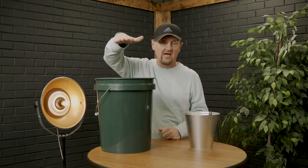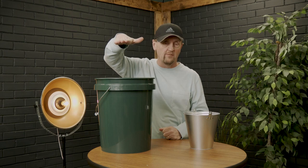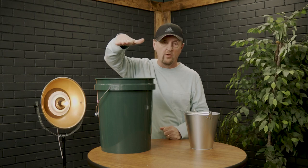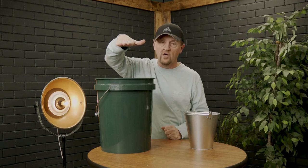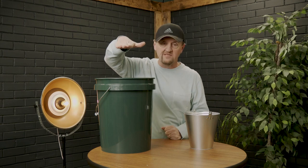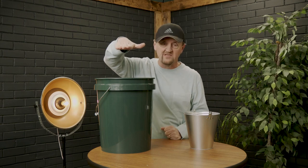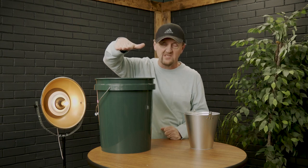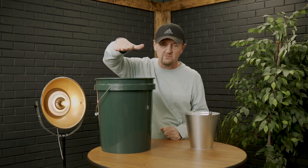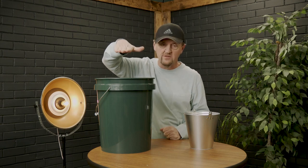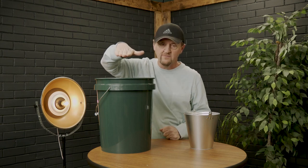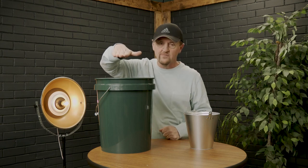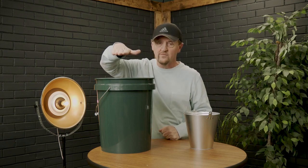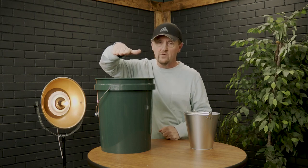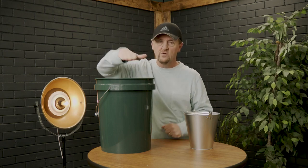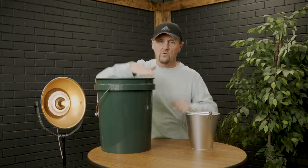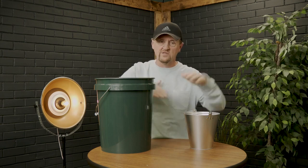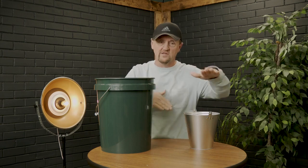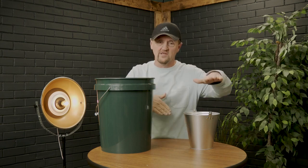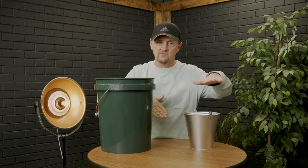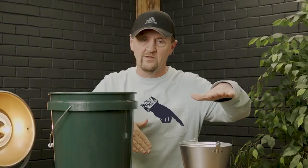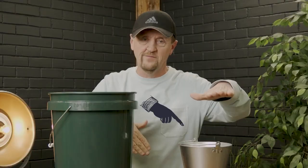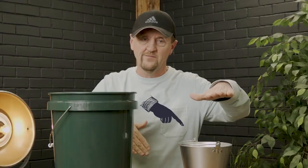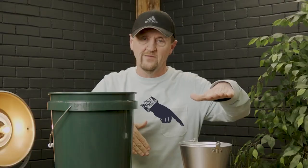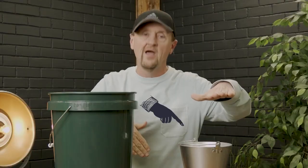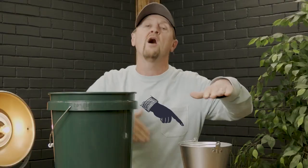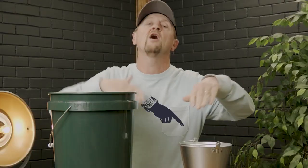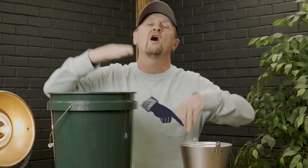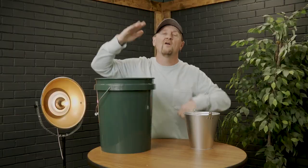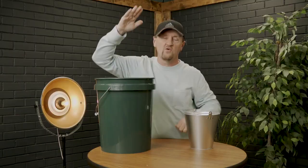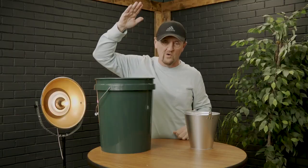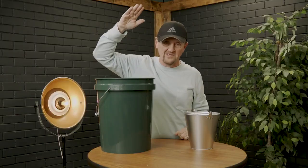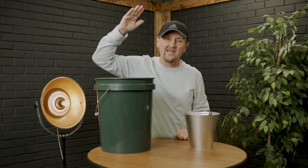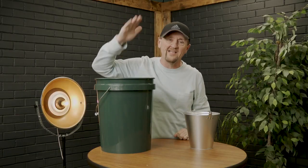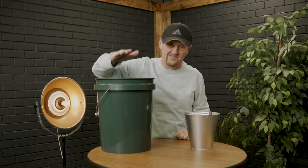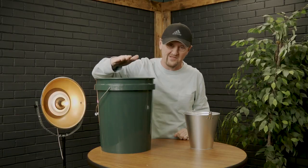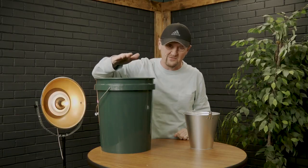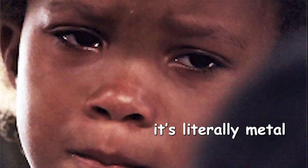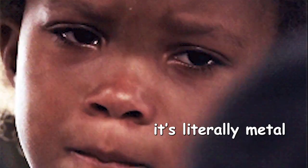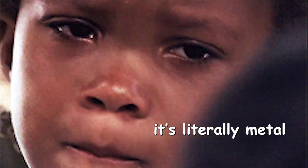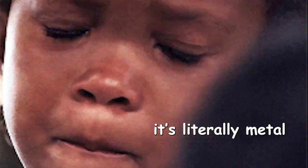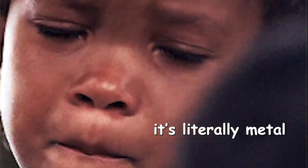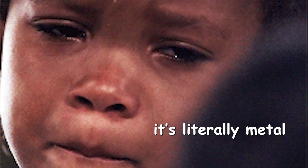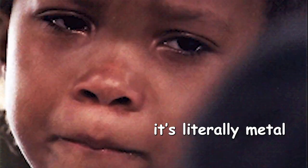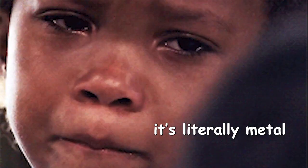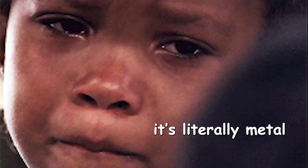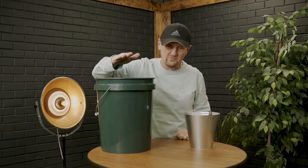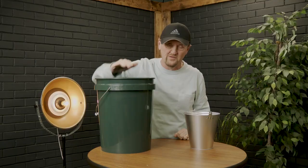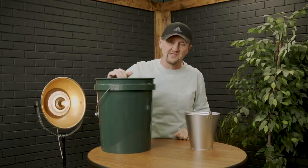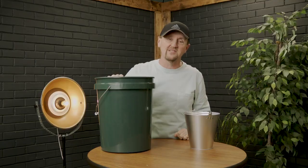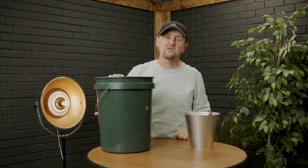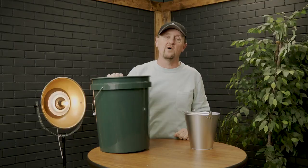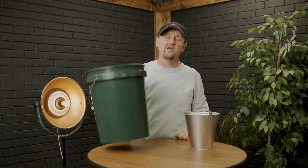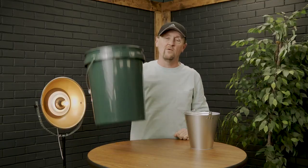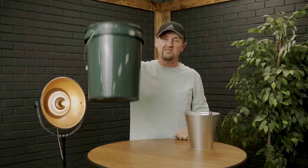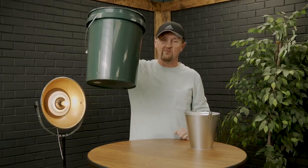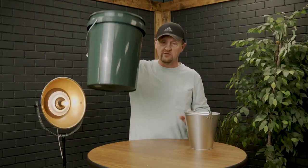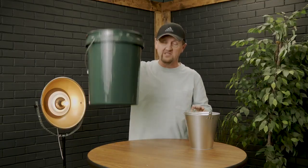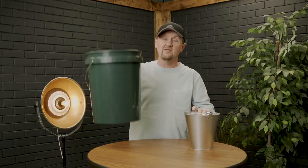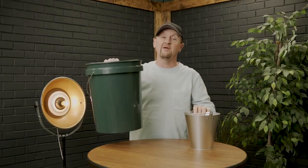a loud applause if it's this one or is it this one of course it's this one this is the one that weighs the most it's the